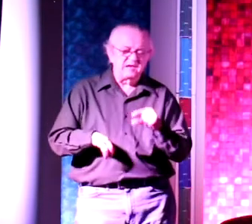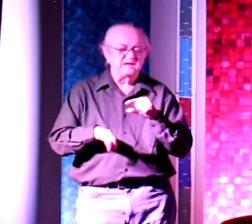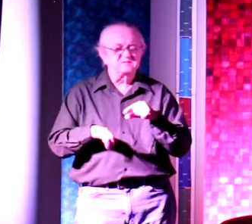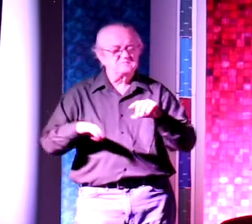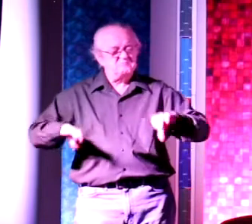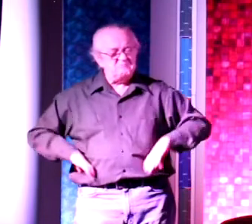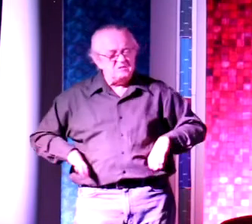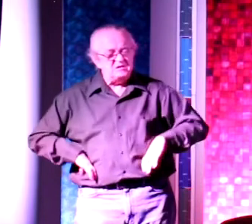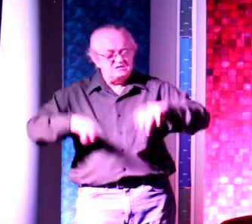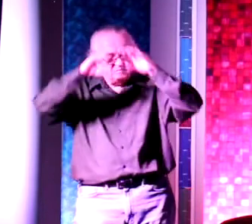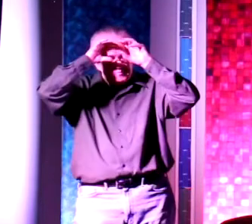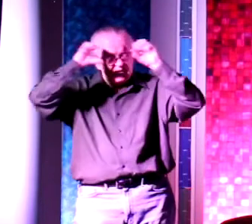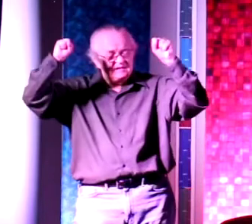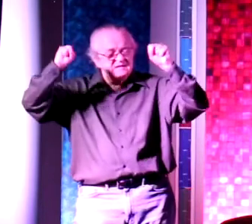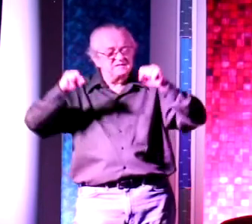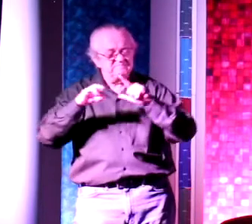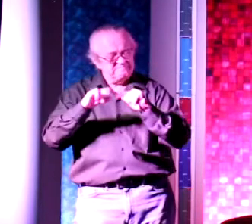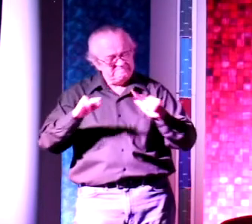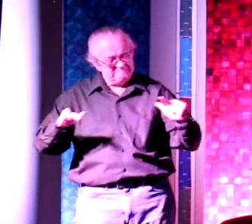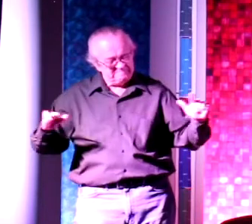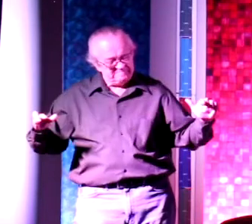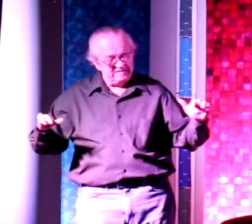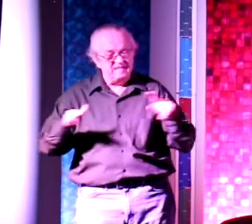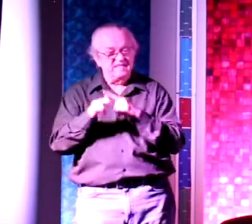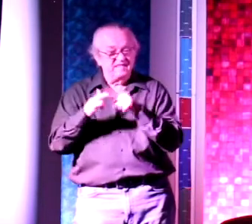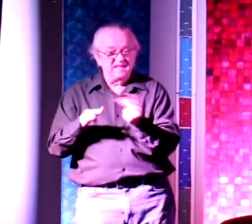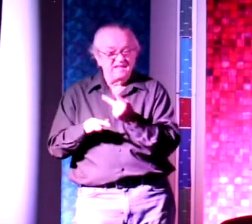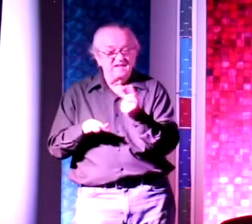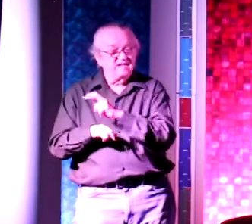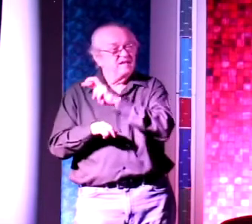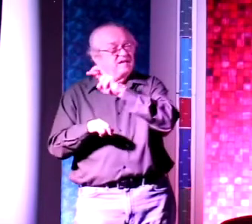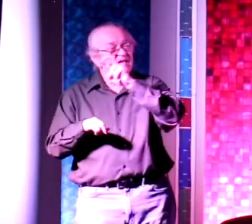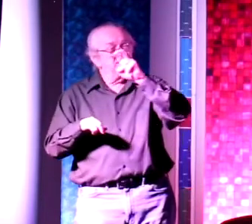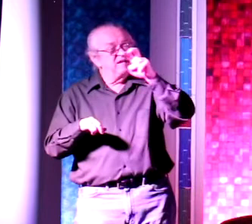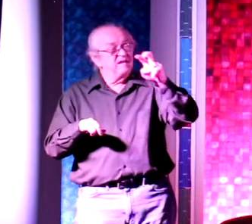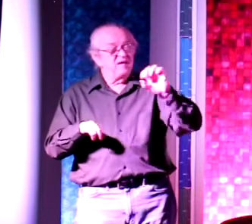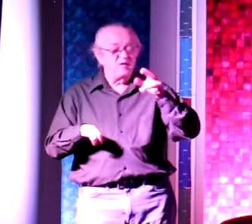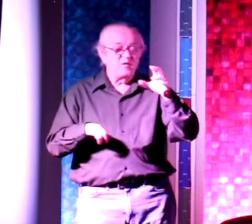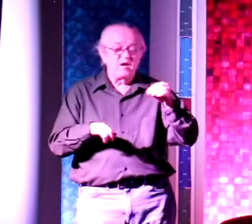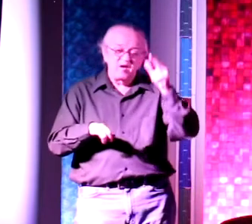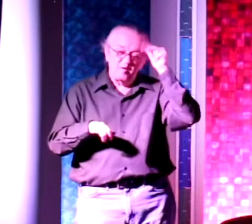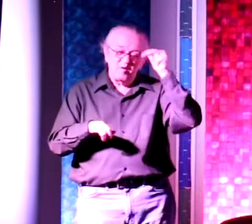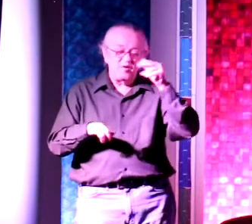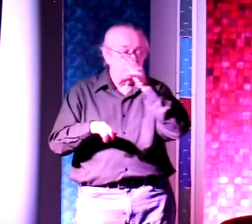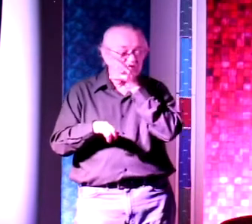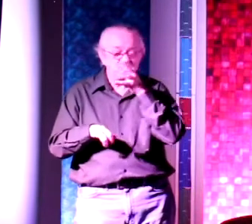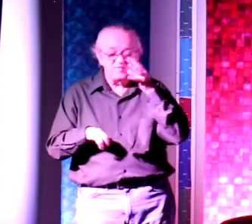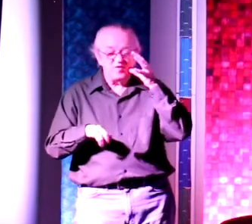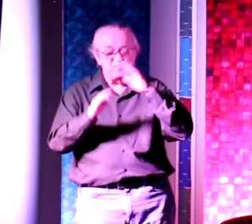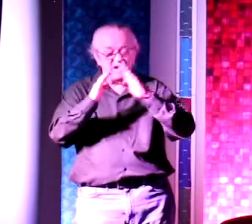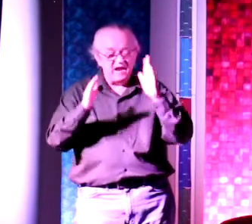And then he went home and took Cruiser home to Ohio, to that horse farm, to his house, and to the barns and the stables.